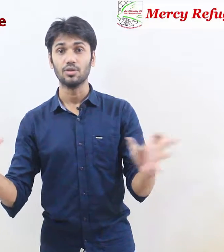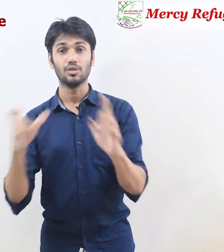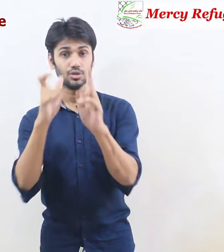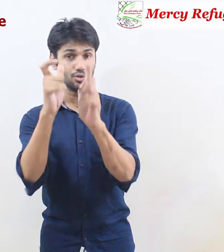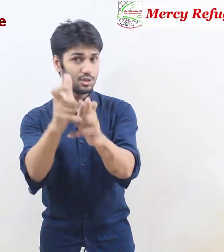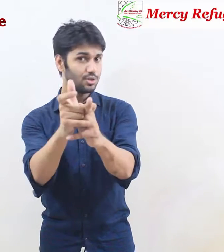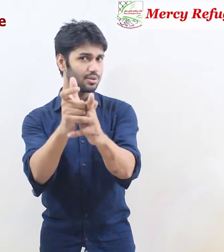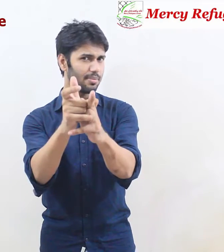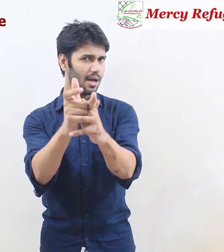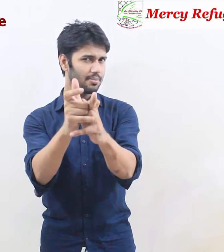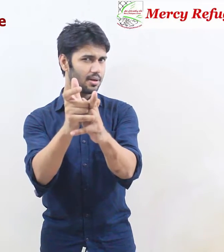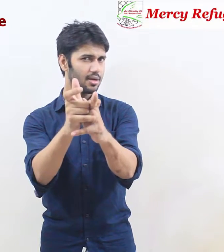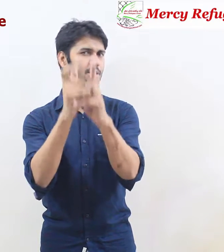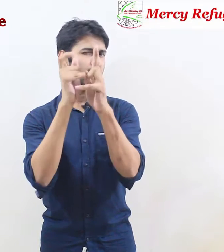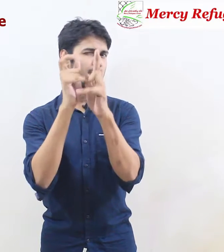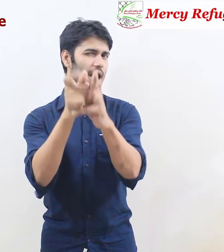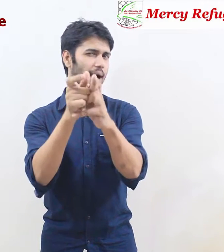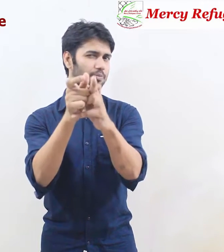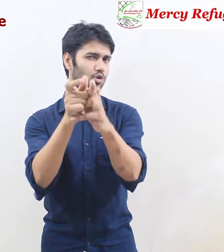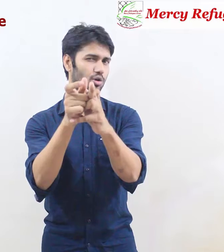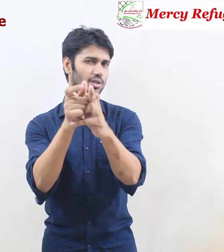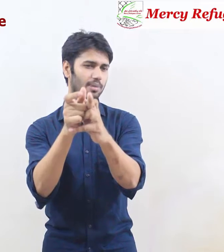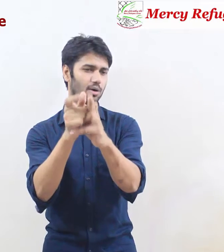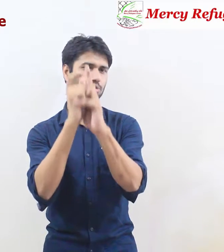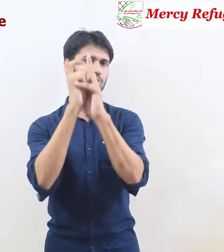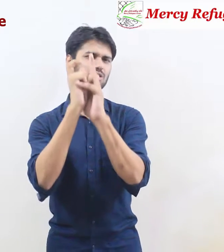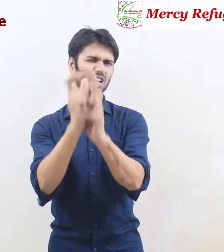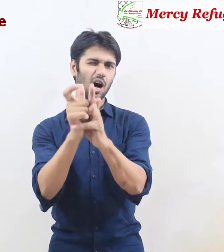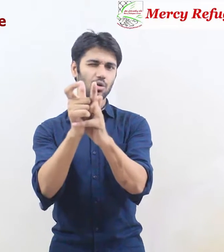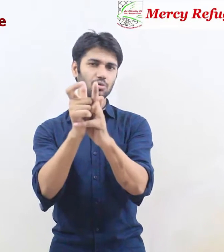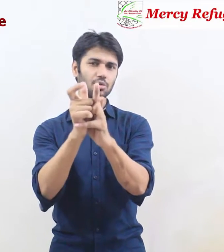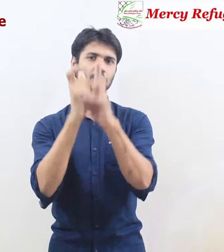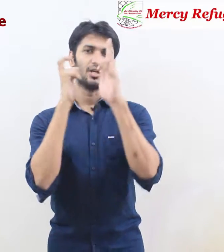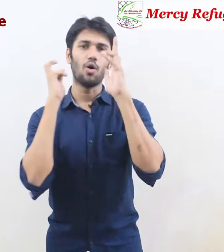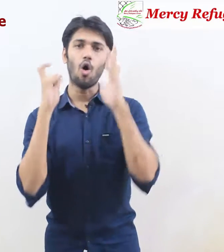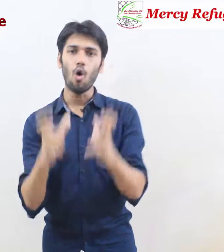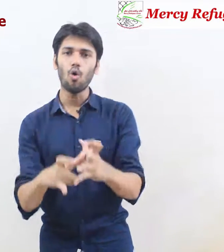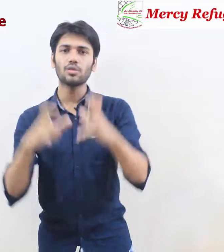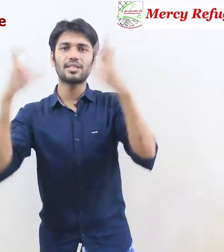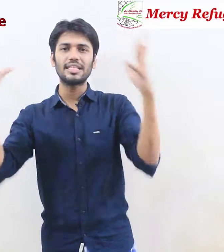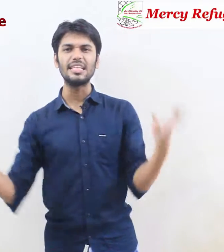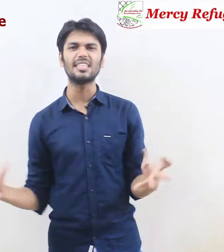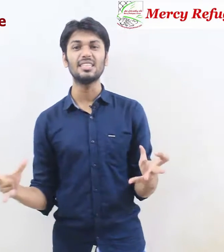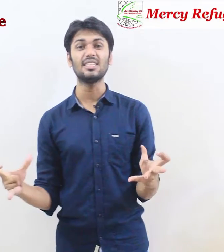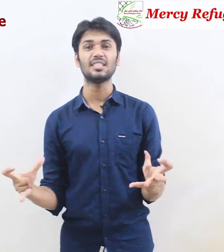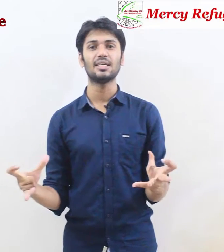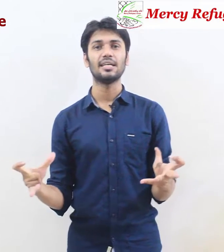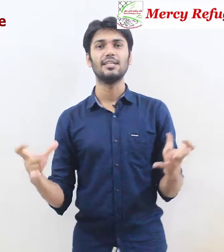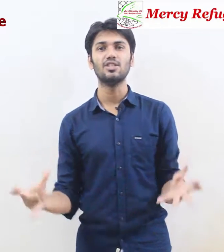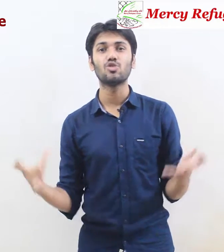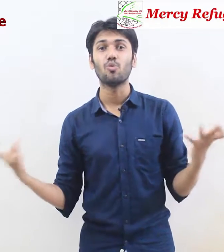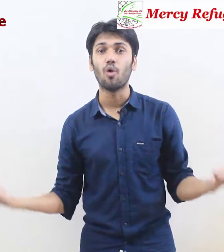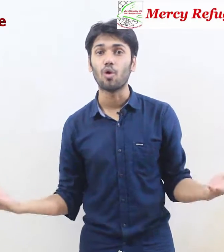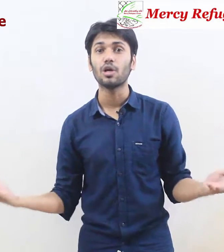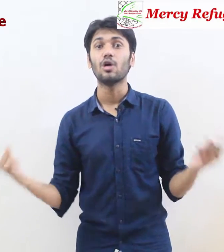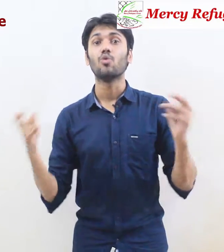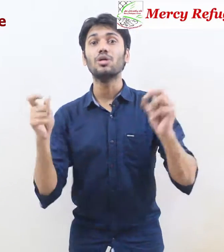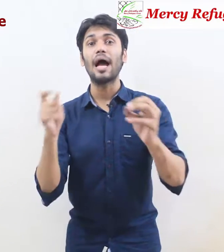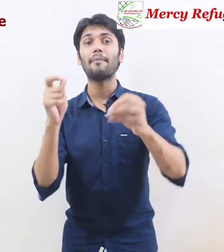do you remember we have talked about noun now all the things in this world will